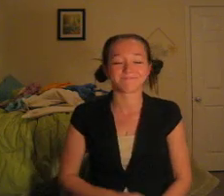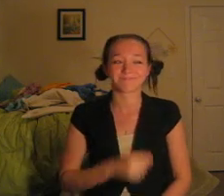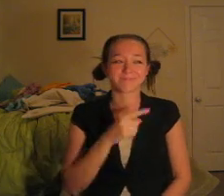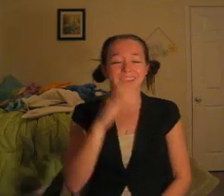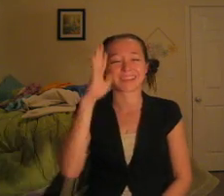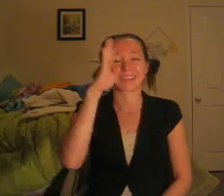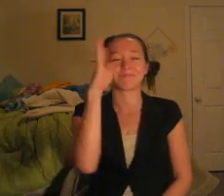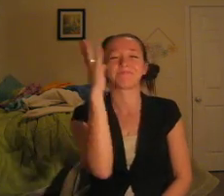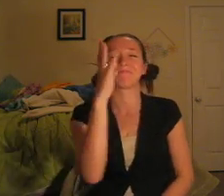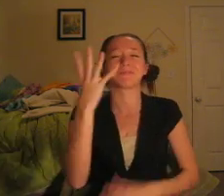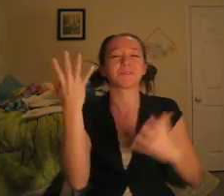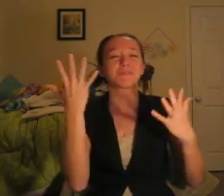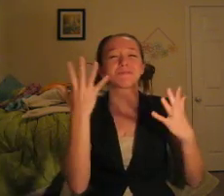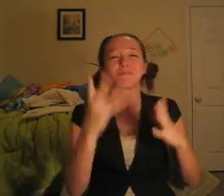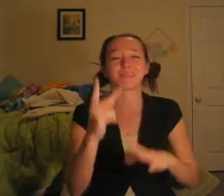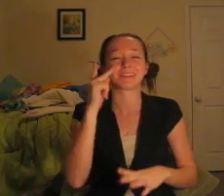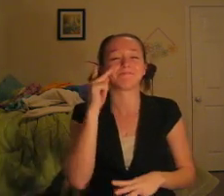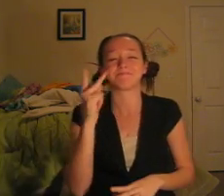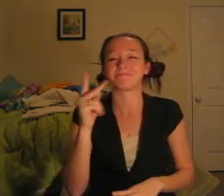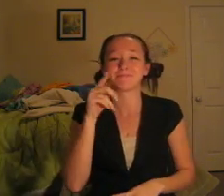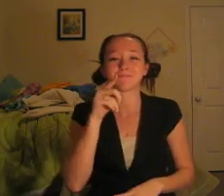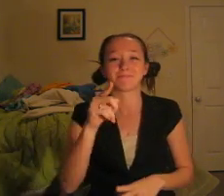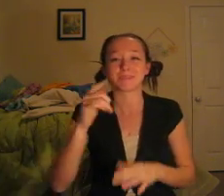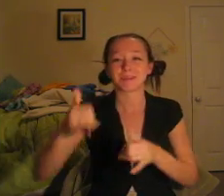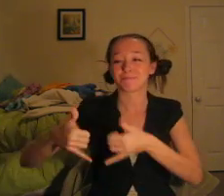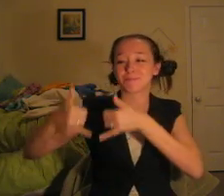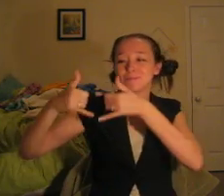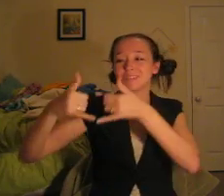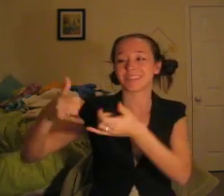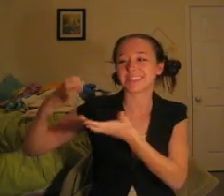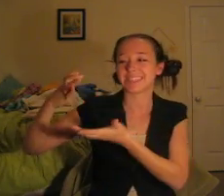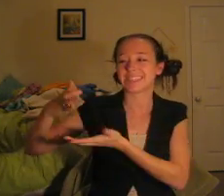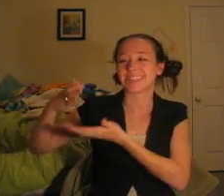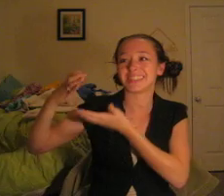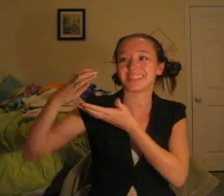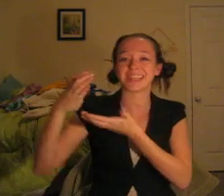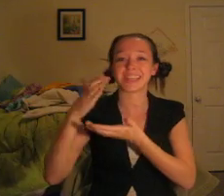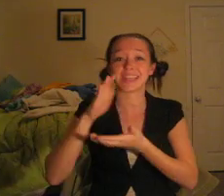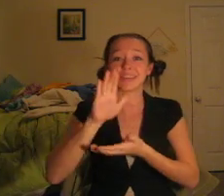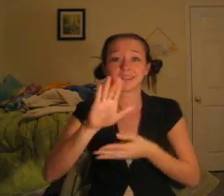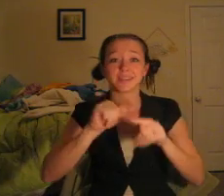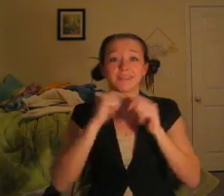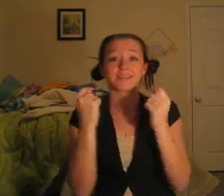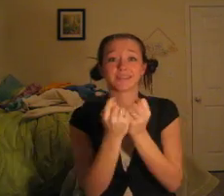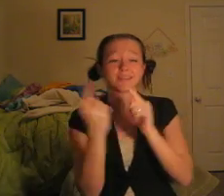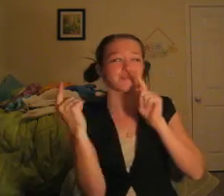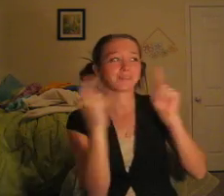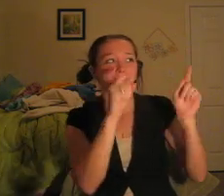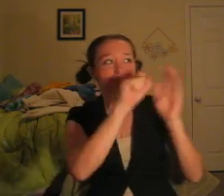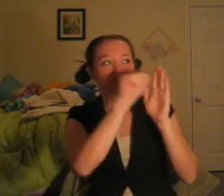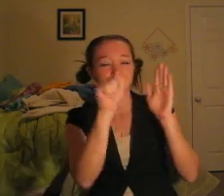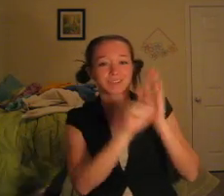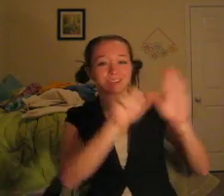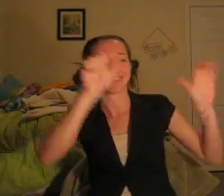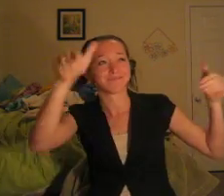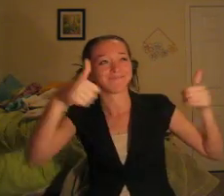He could already see him holding that trophy Taking his team mistakes